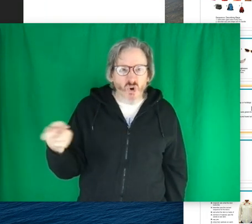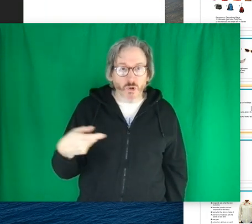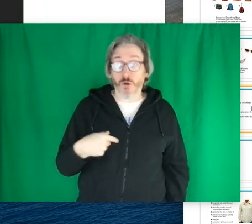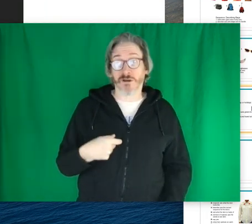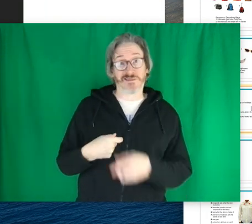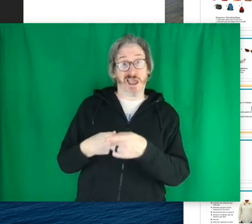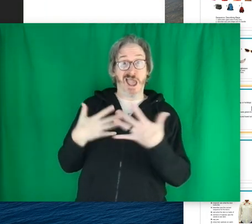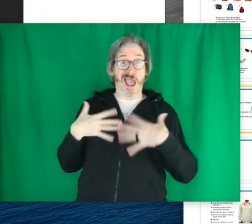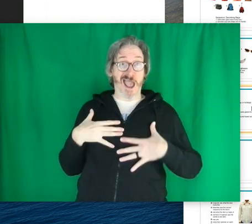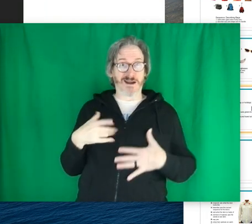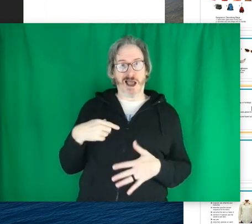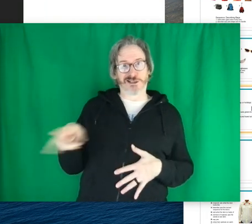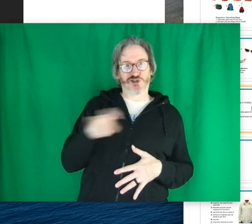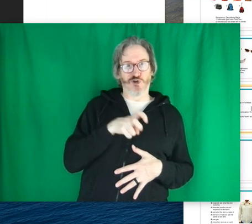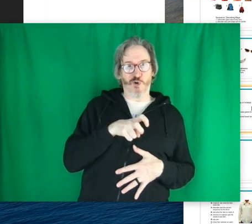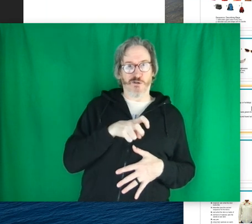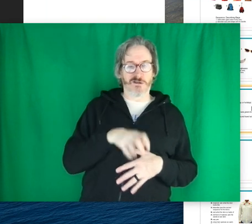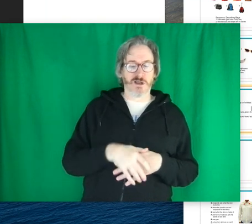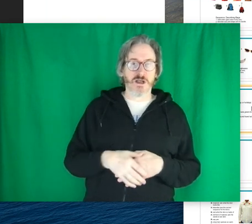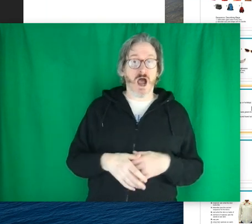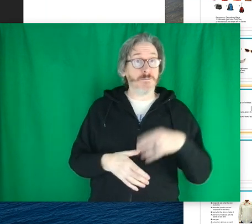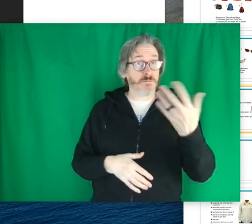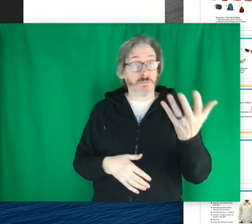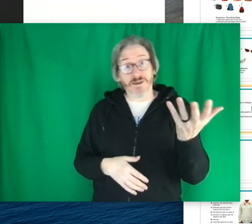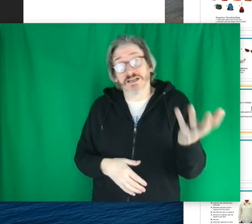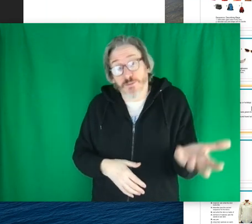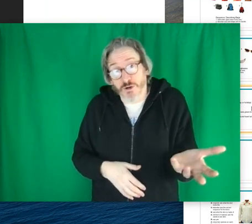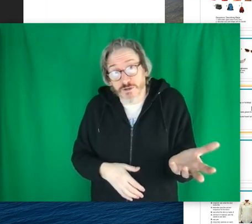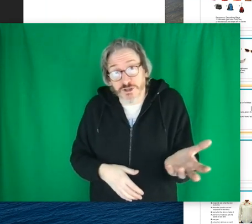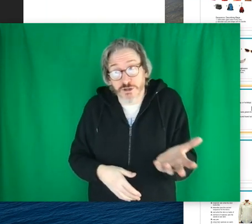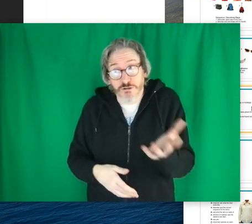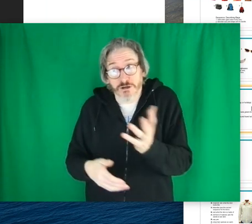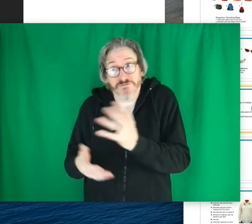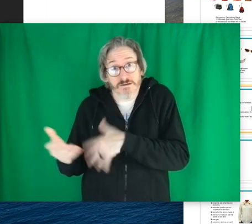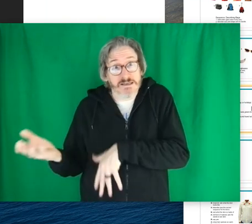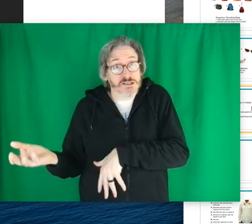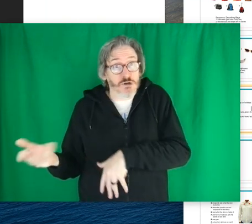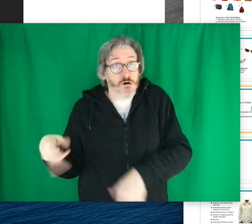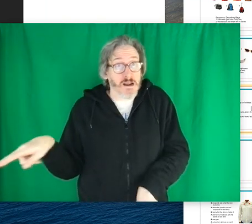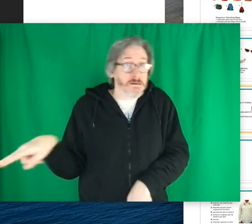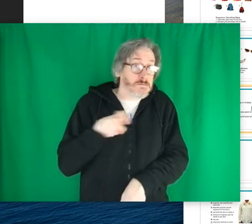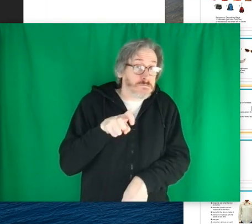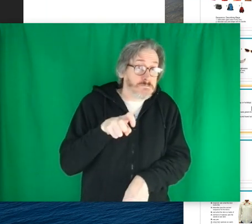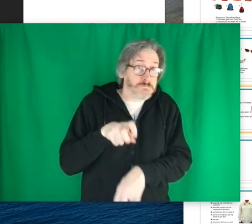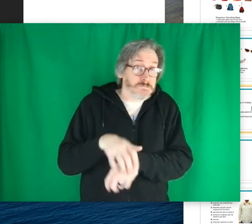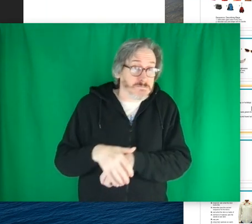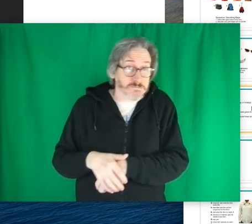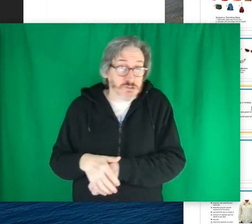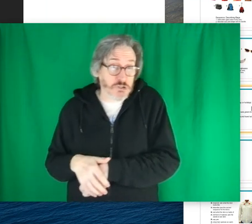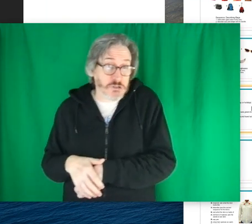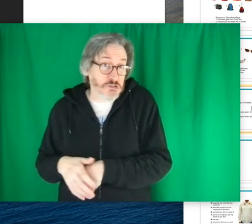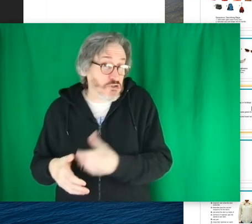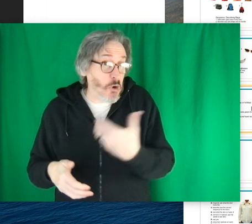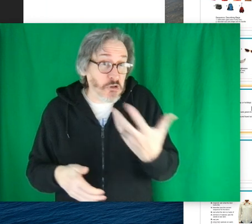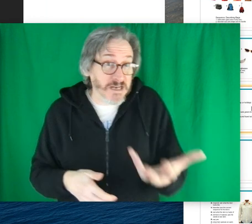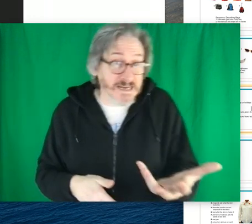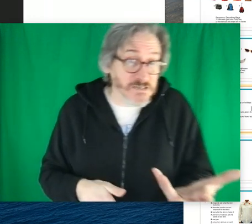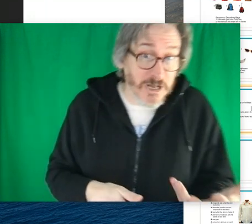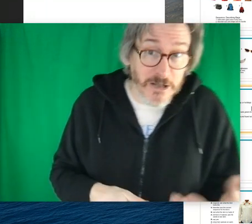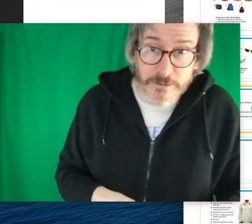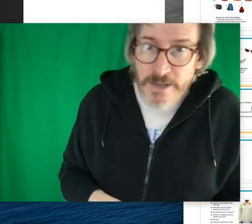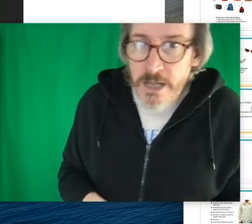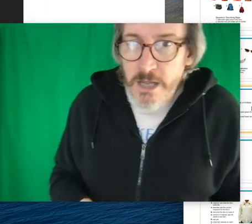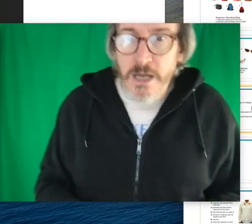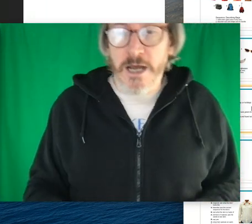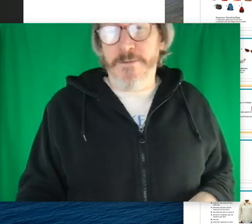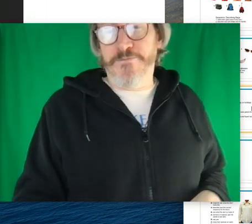stole or had i stole um i mean i suppose you could have found it in the store and stolen it